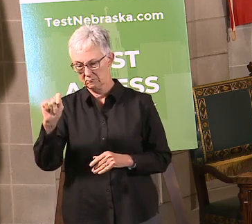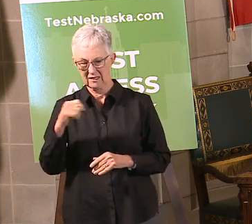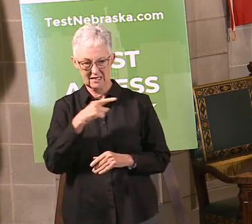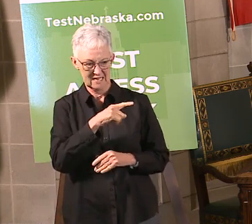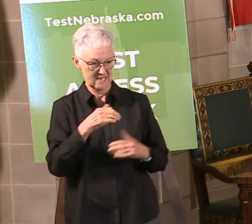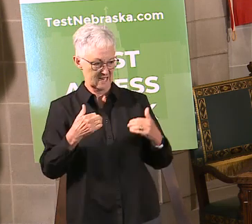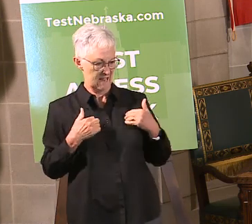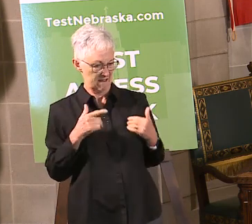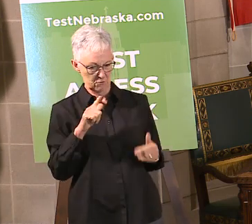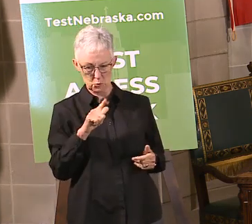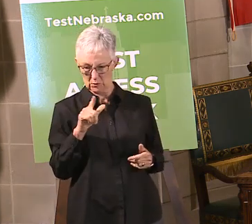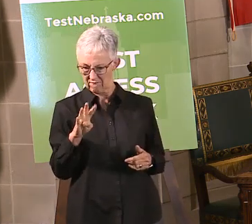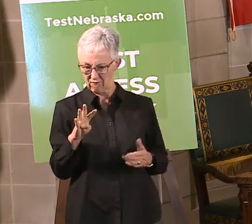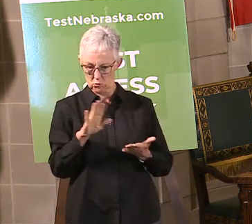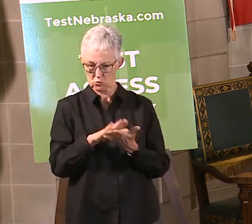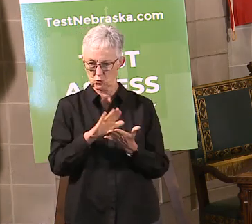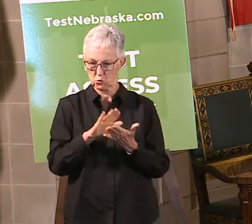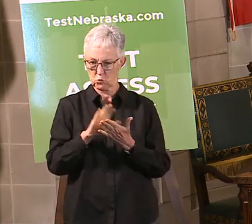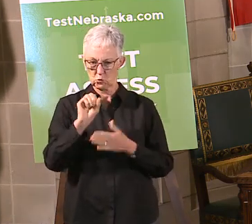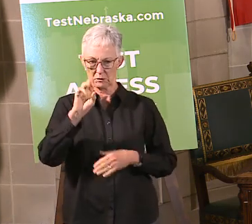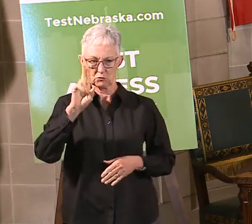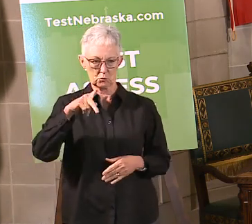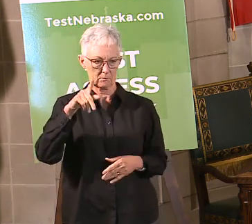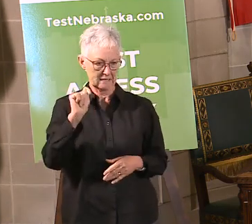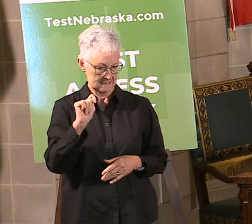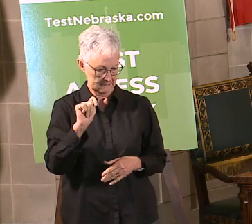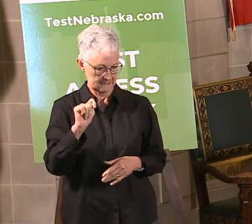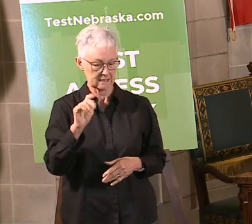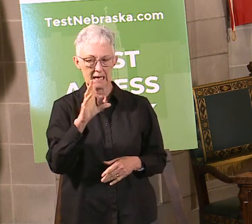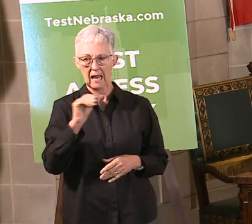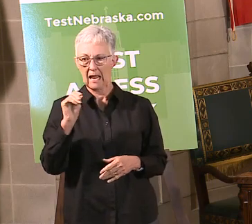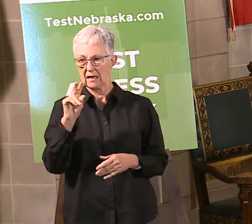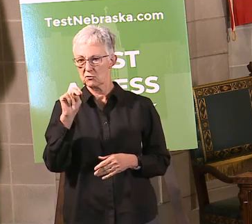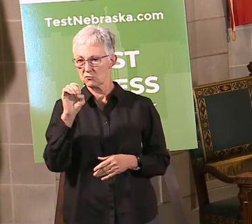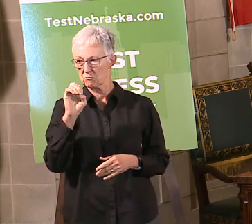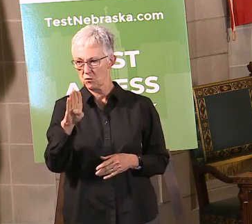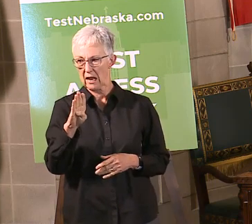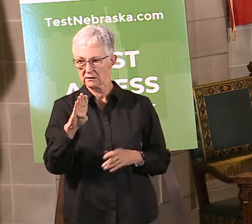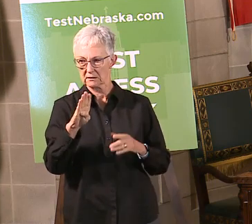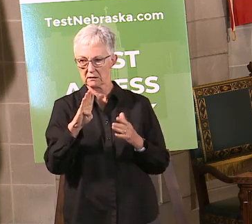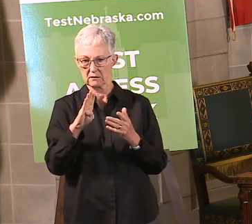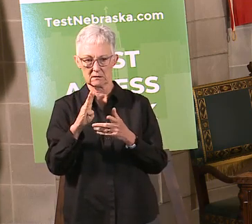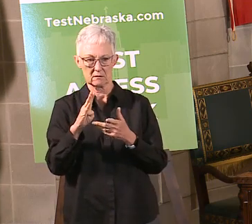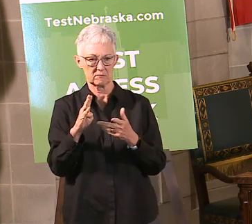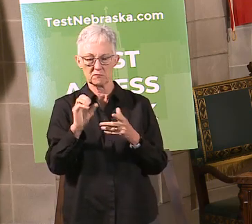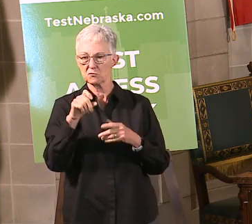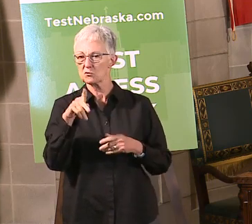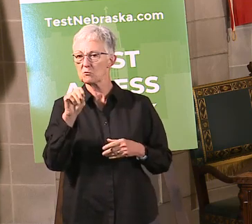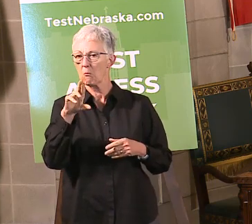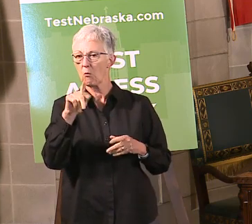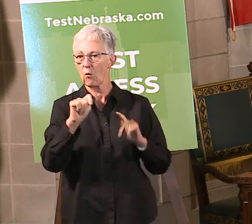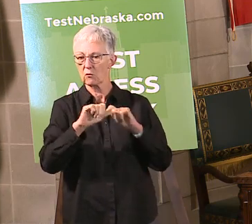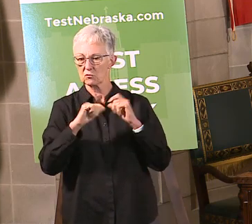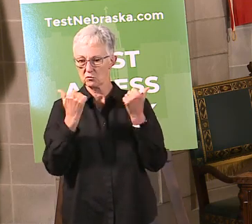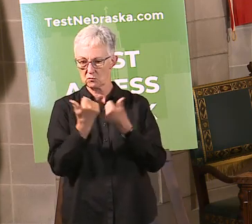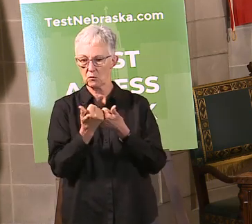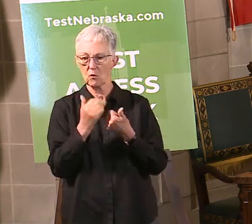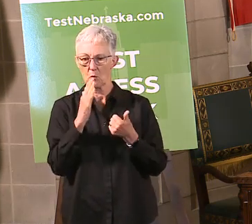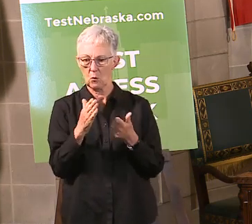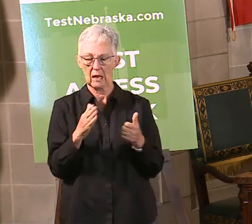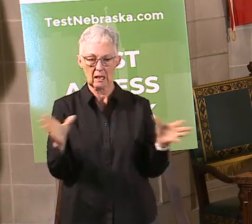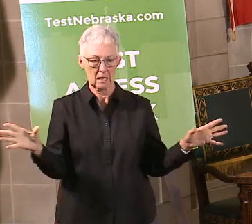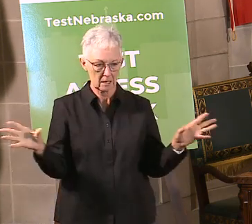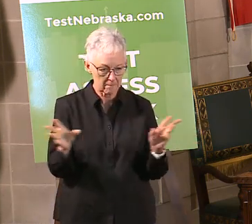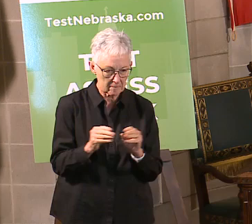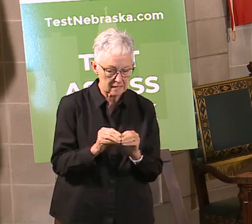several different groups, including the Nebraska School Activities Association and Jay Bell are trying to work together on what this looks like. Given the fact that we're